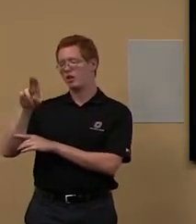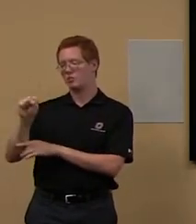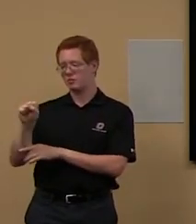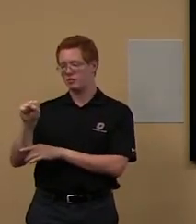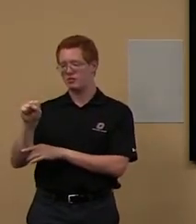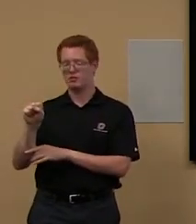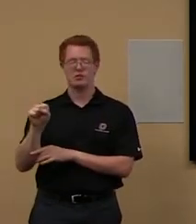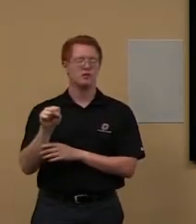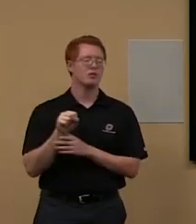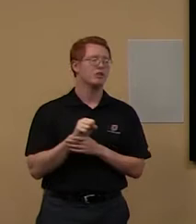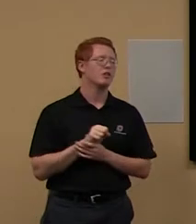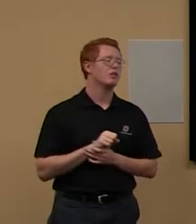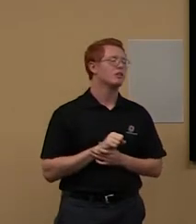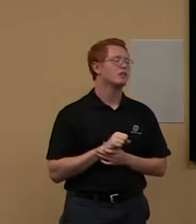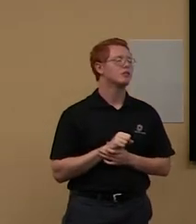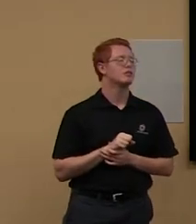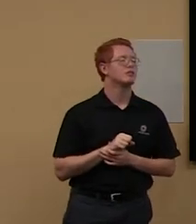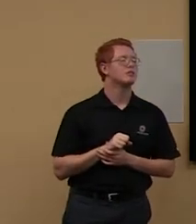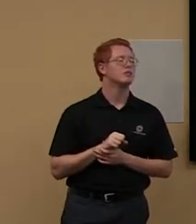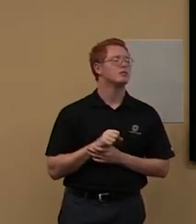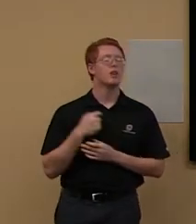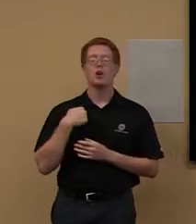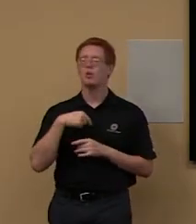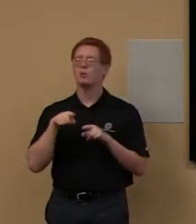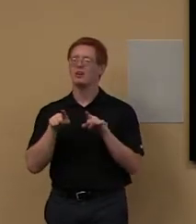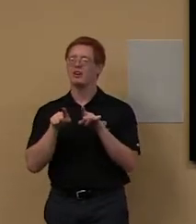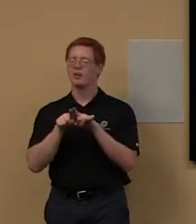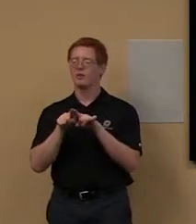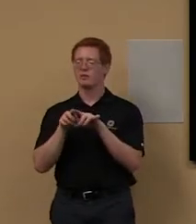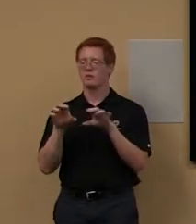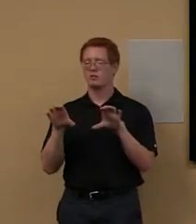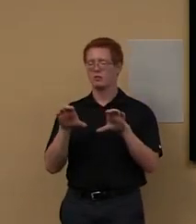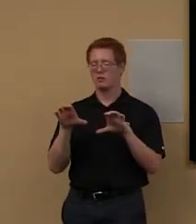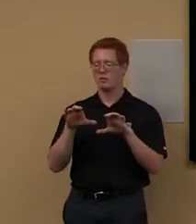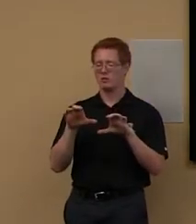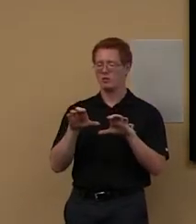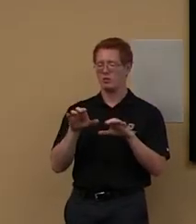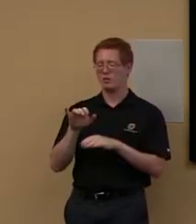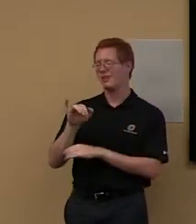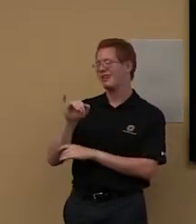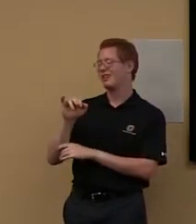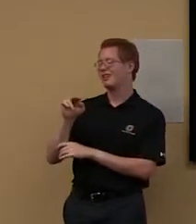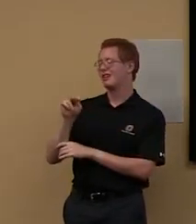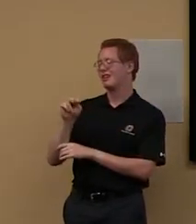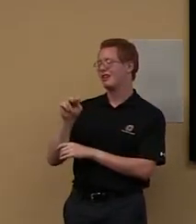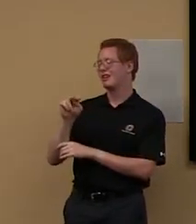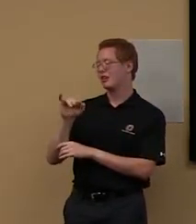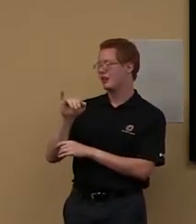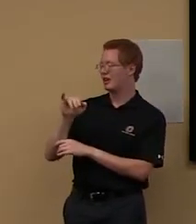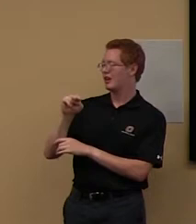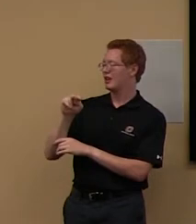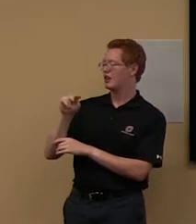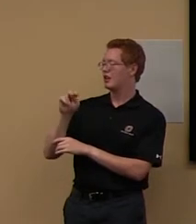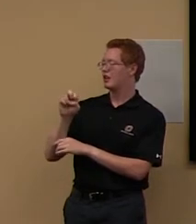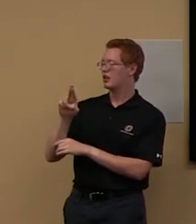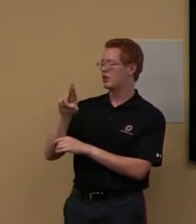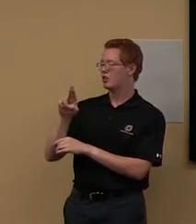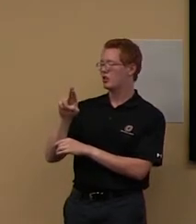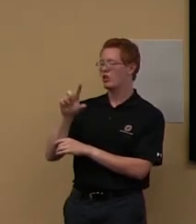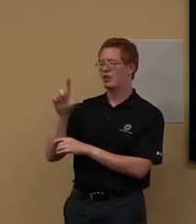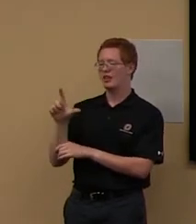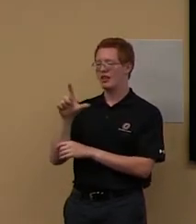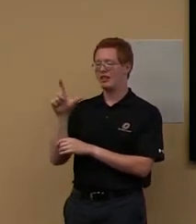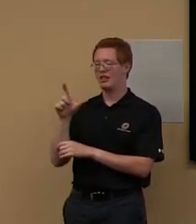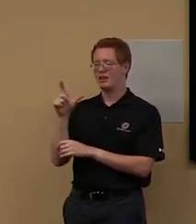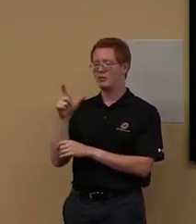we, um, also do, as I said before, we do interlibrary loan. Um, an interlibrary loan is, as it, as